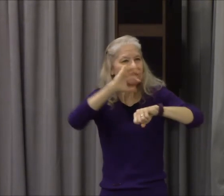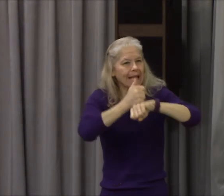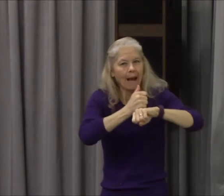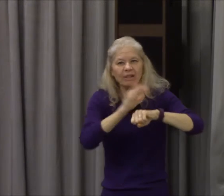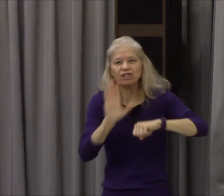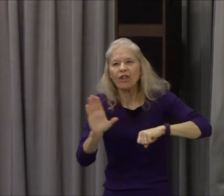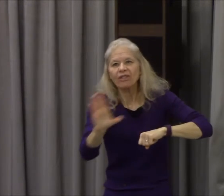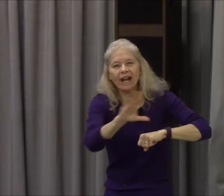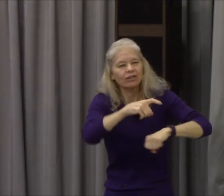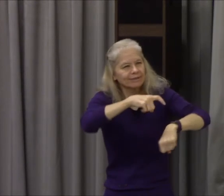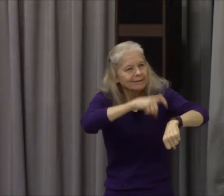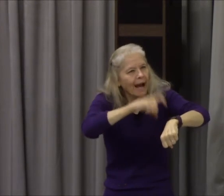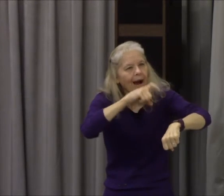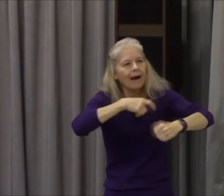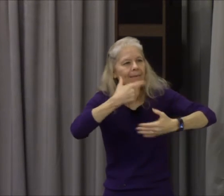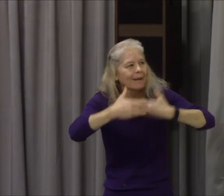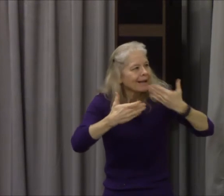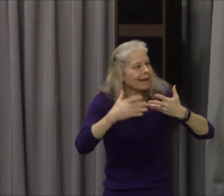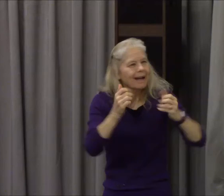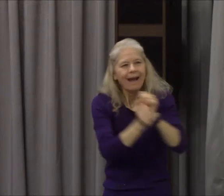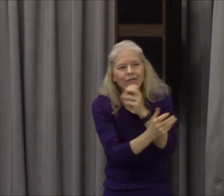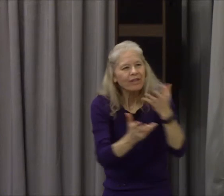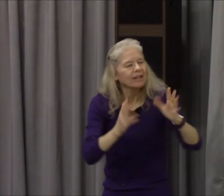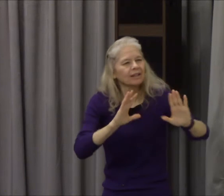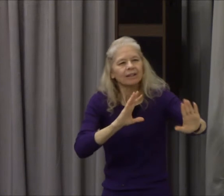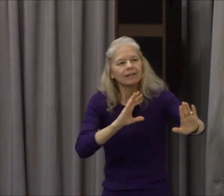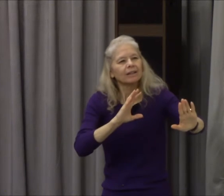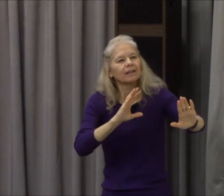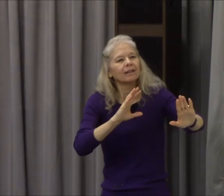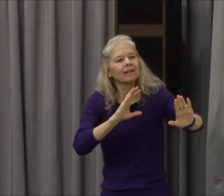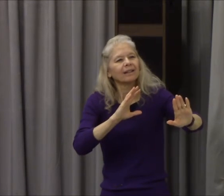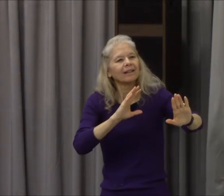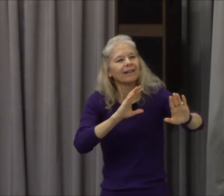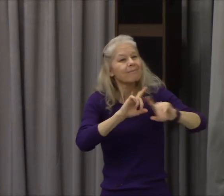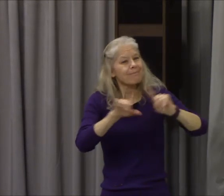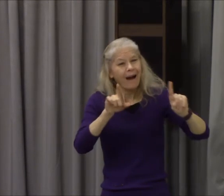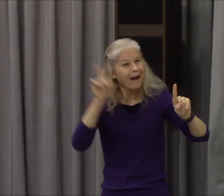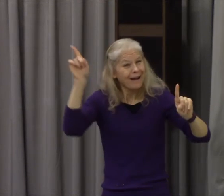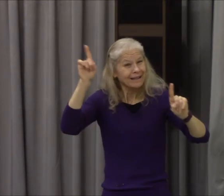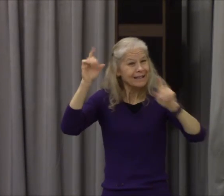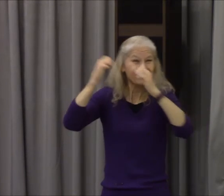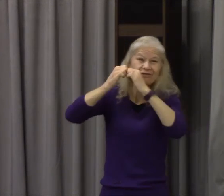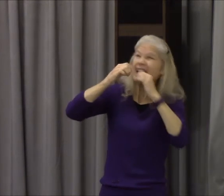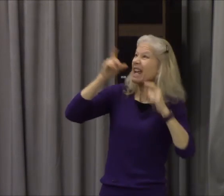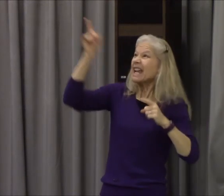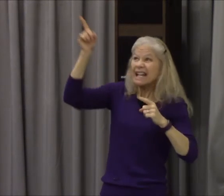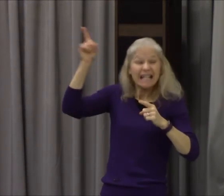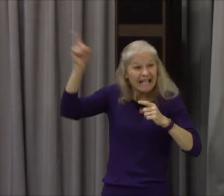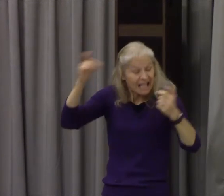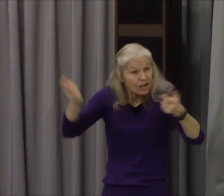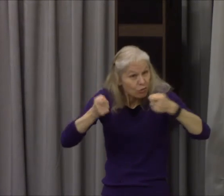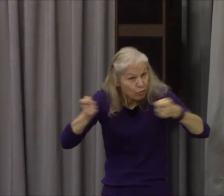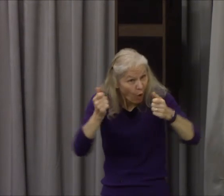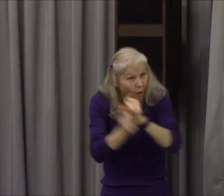far from every one of us I got the news for even the lost person today